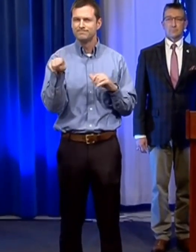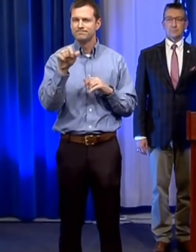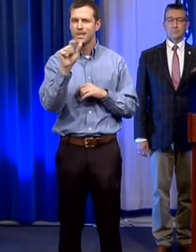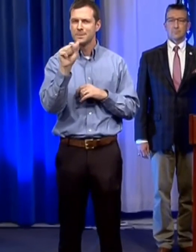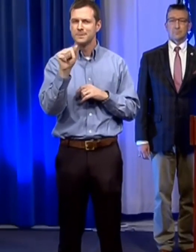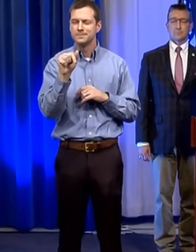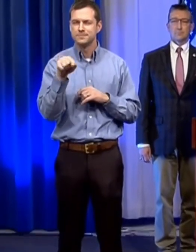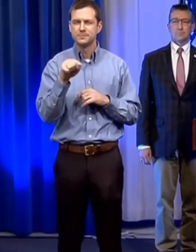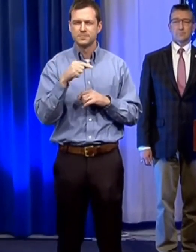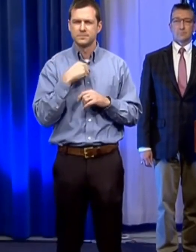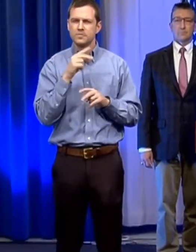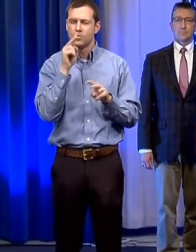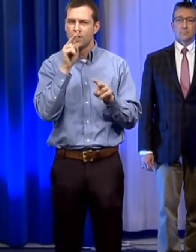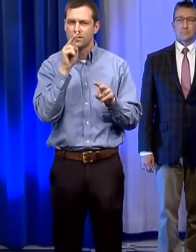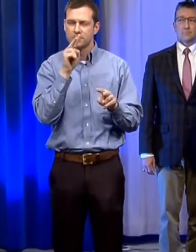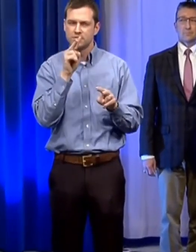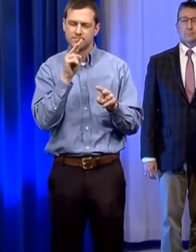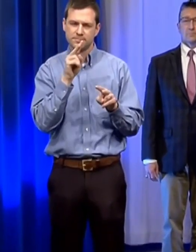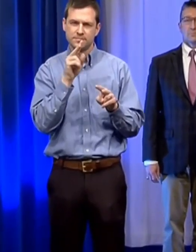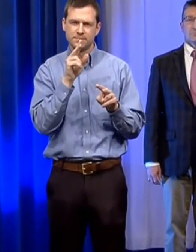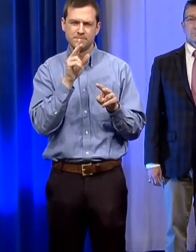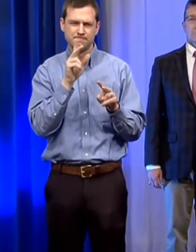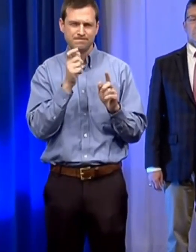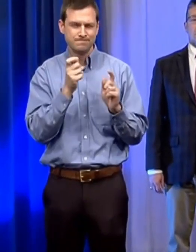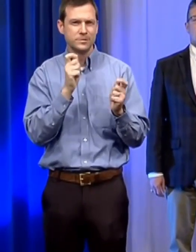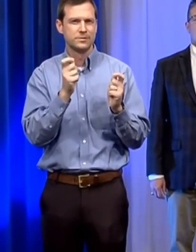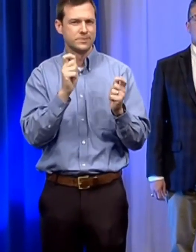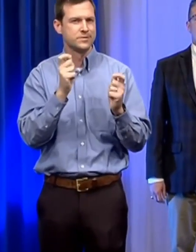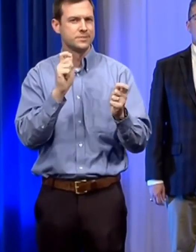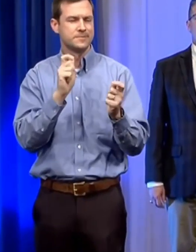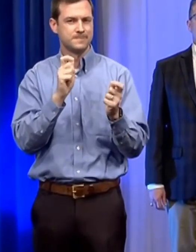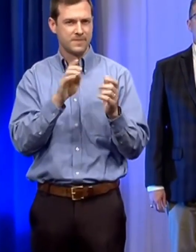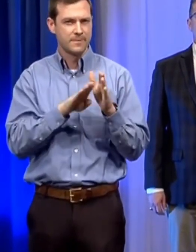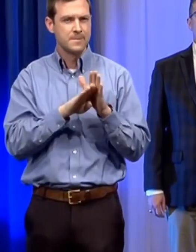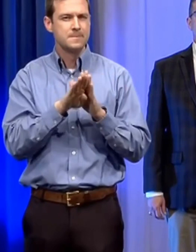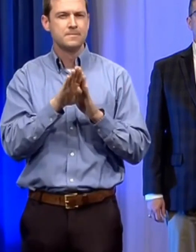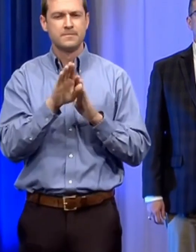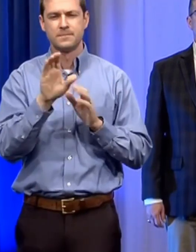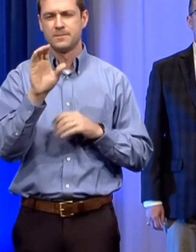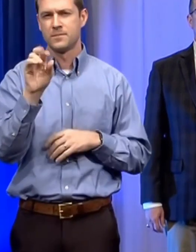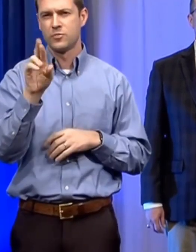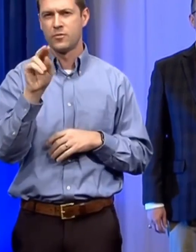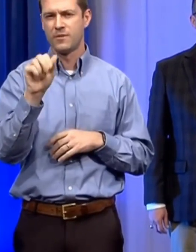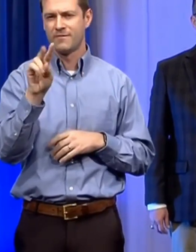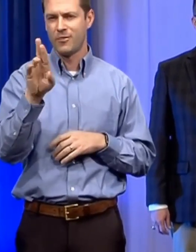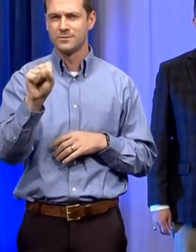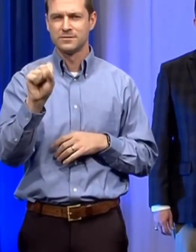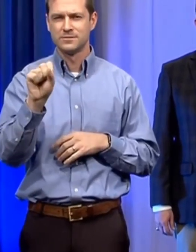have been monitoring closely the rapidly changing development of the coronavirus in our state